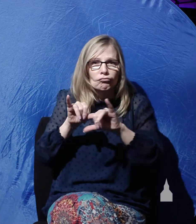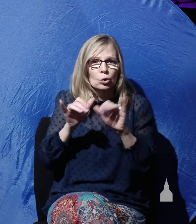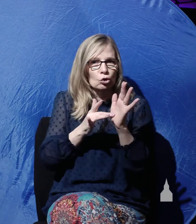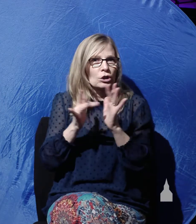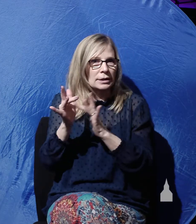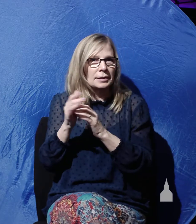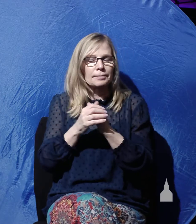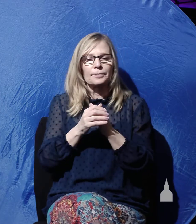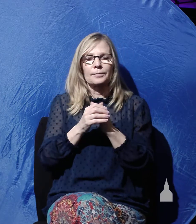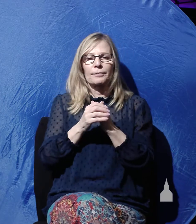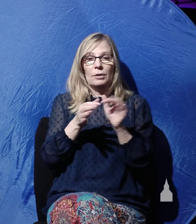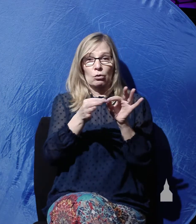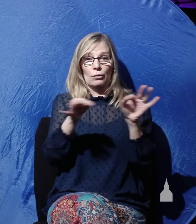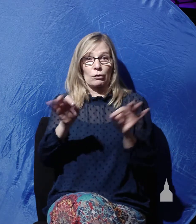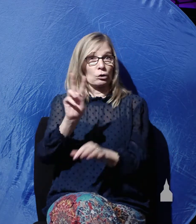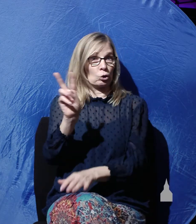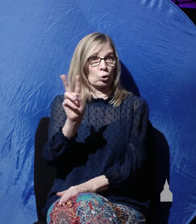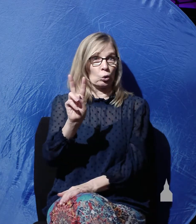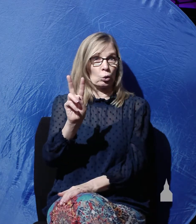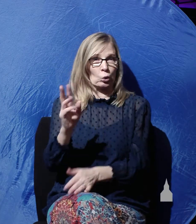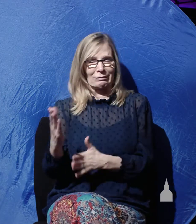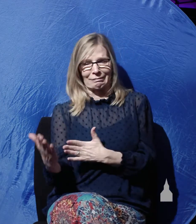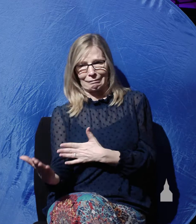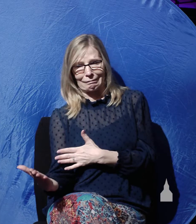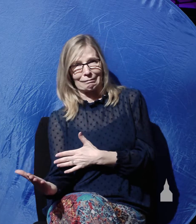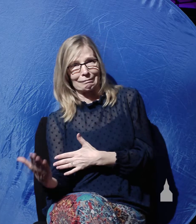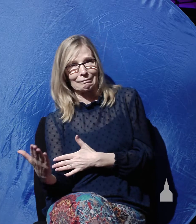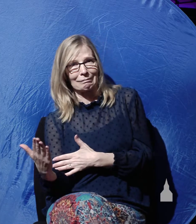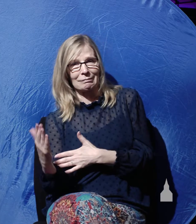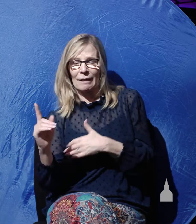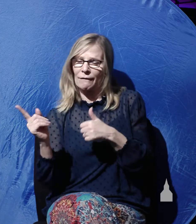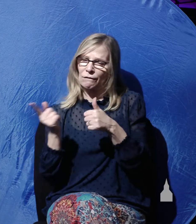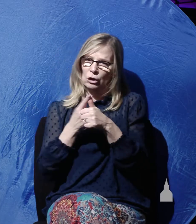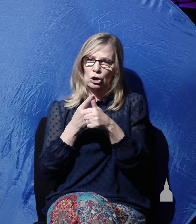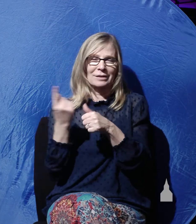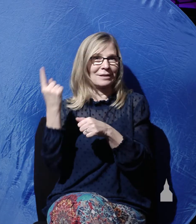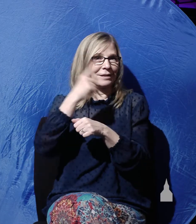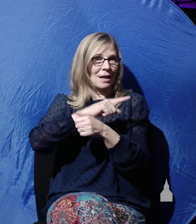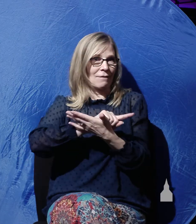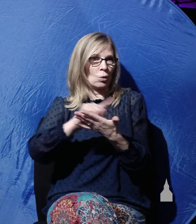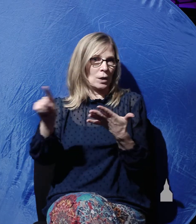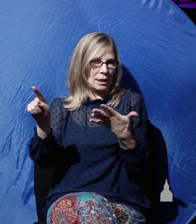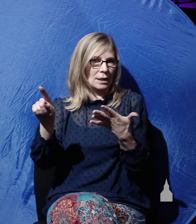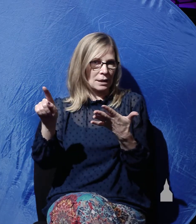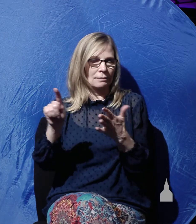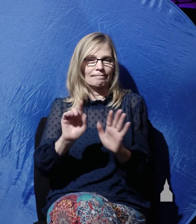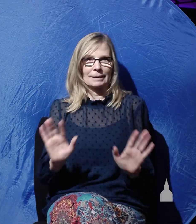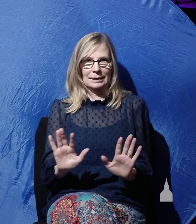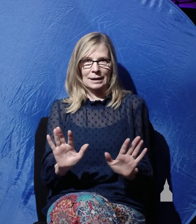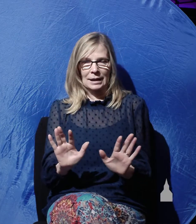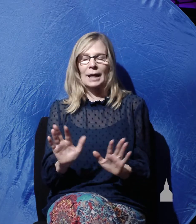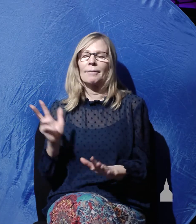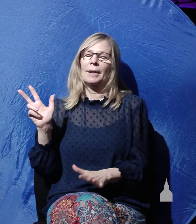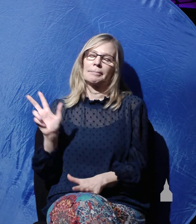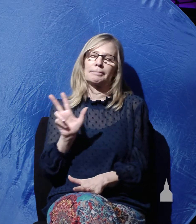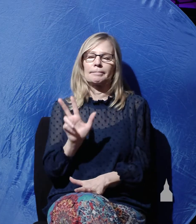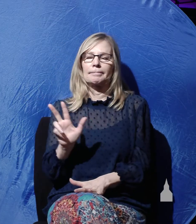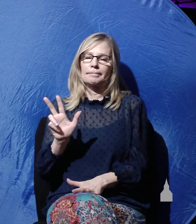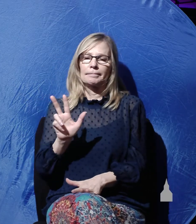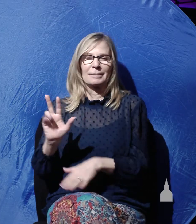so we read in verse 2, very early on the first day of the week, they came to the tomb when the sun had